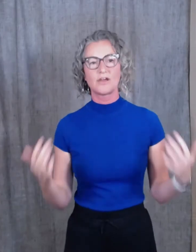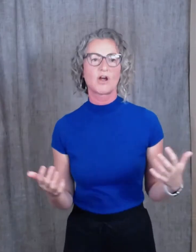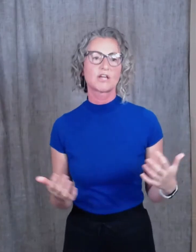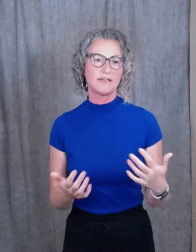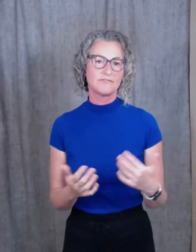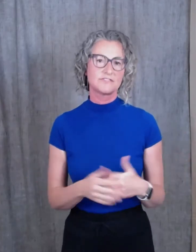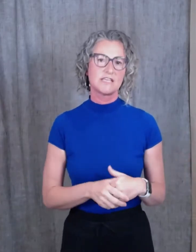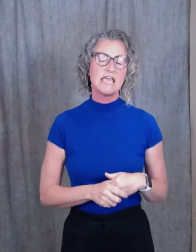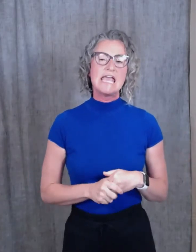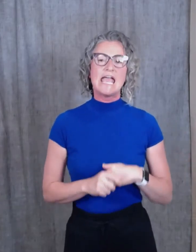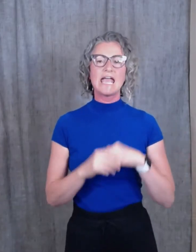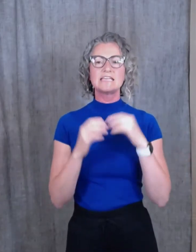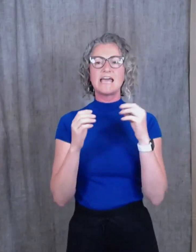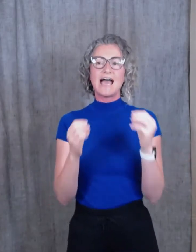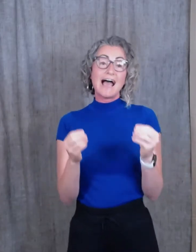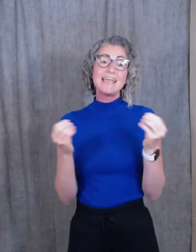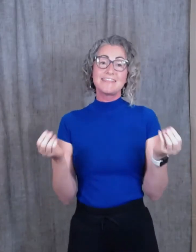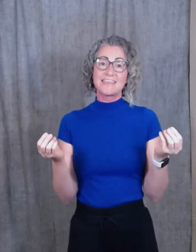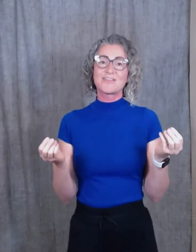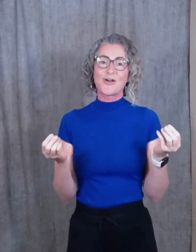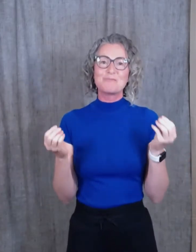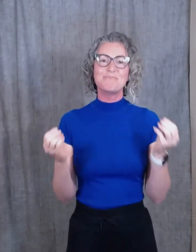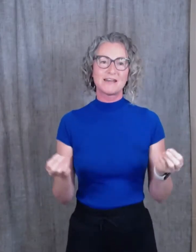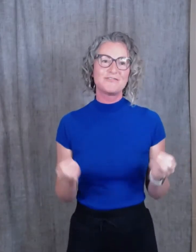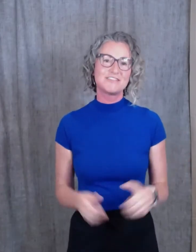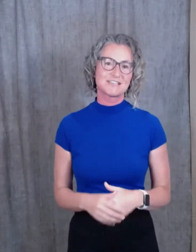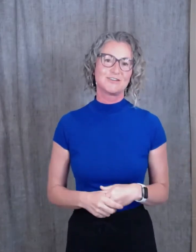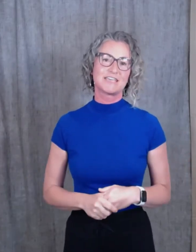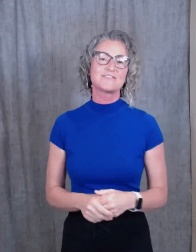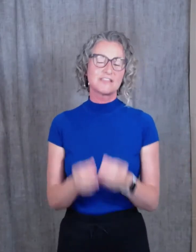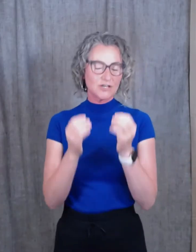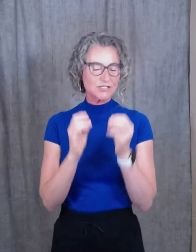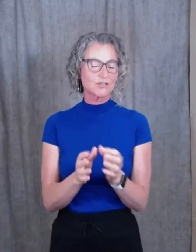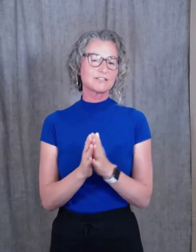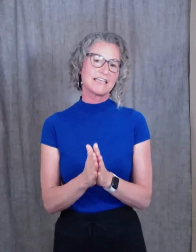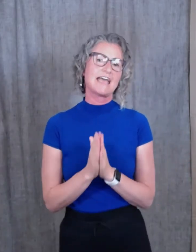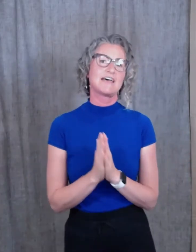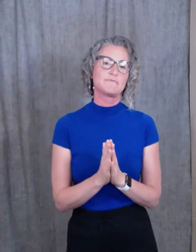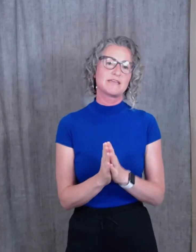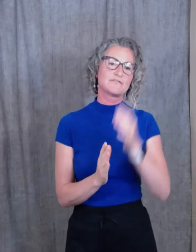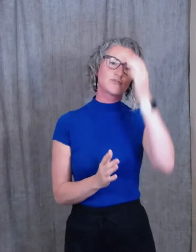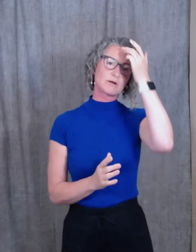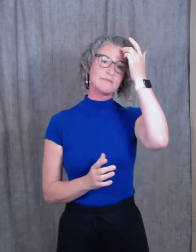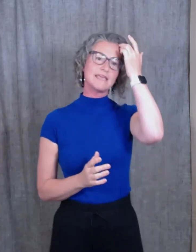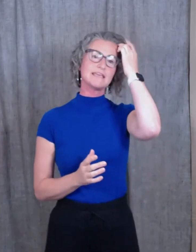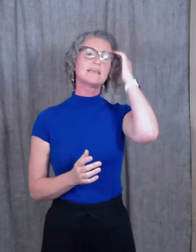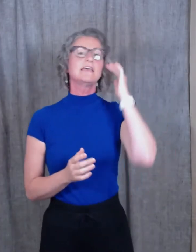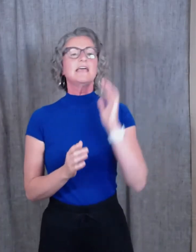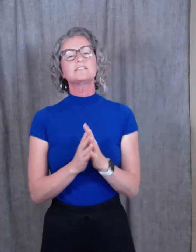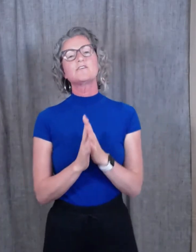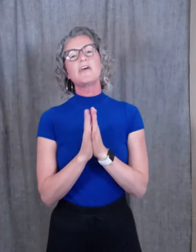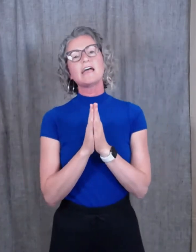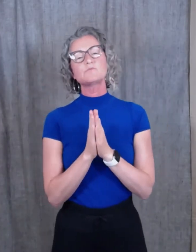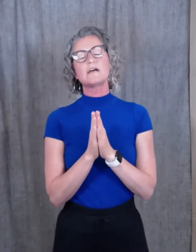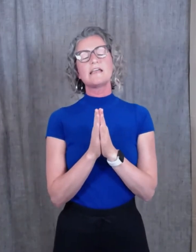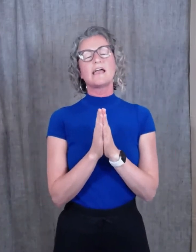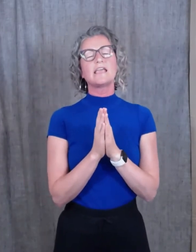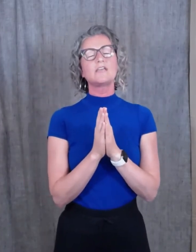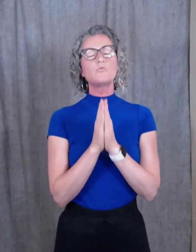are gifts. And I think there are metaphysical gifts. And there certainly have been for me. And so that's what, you know, when